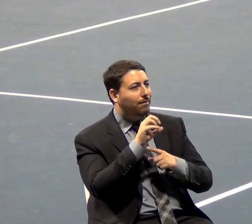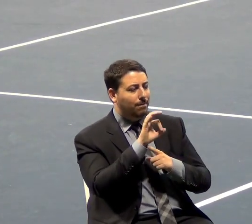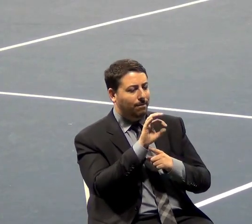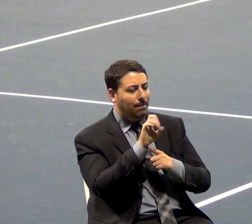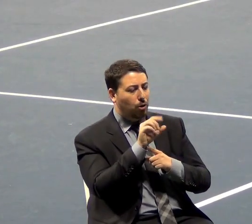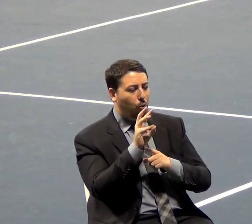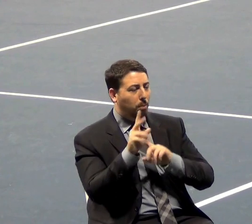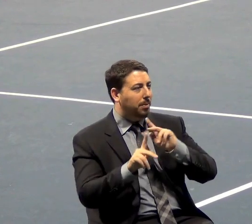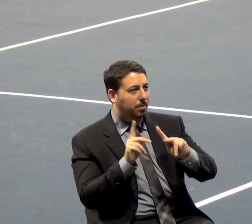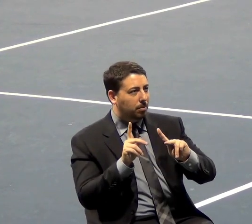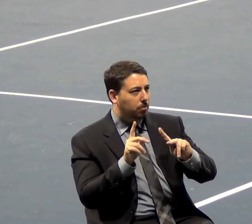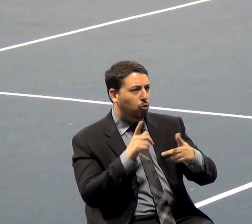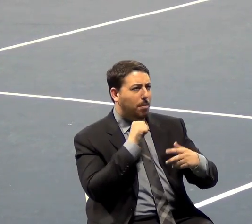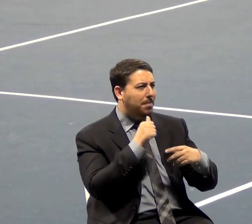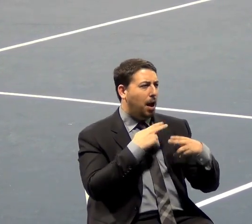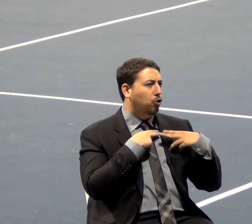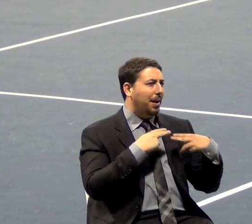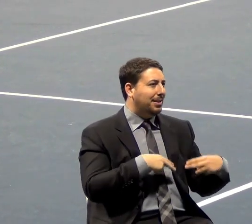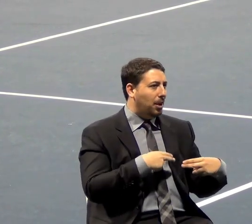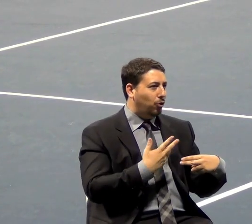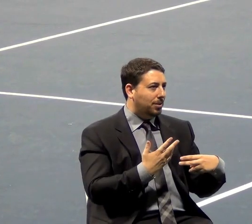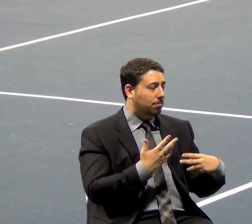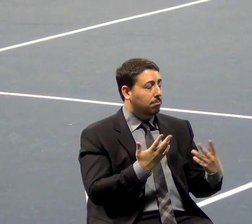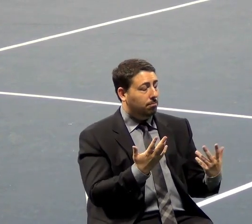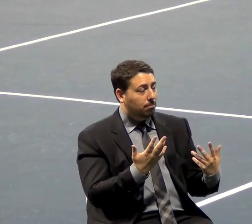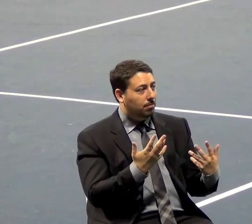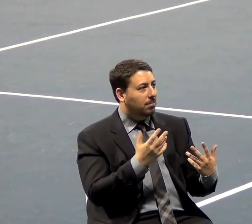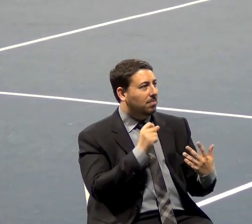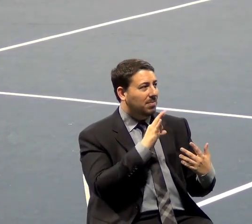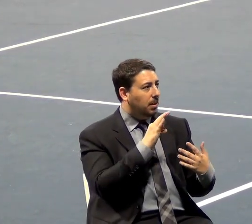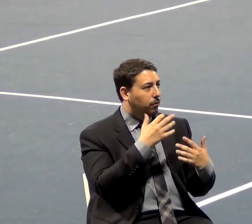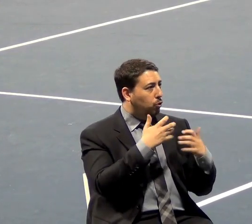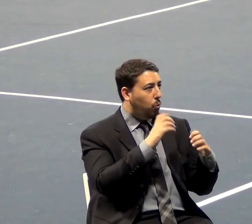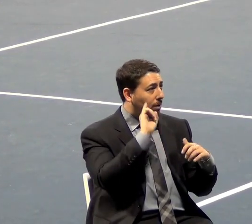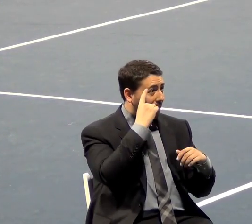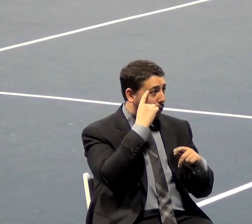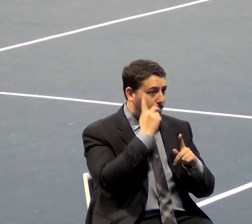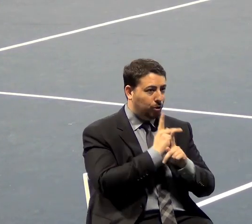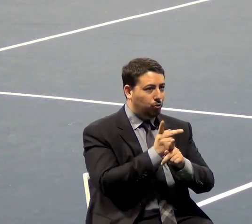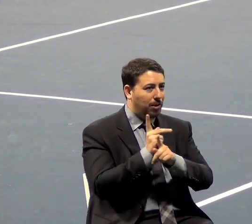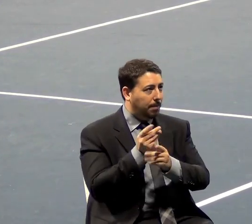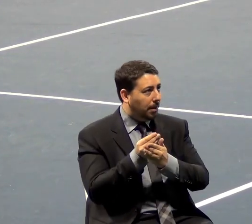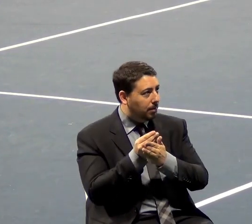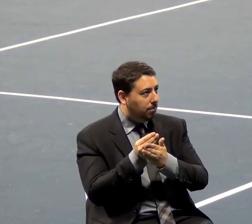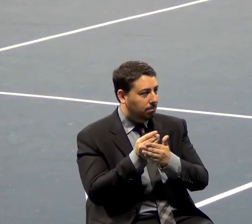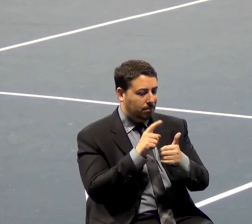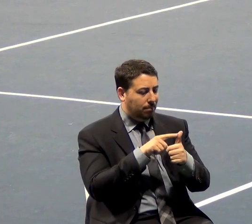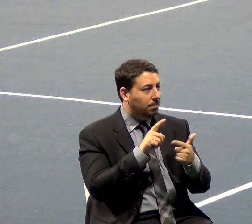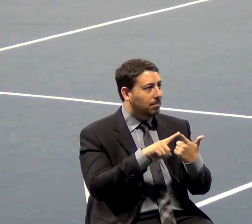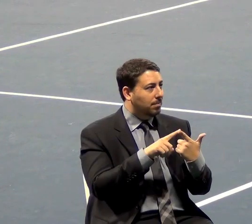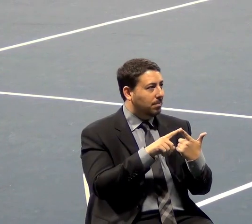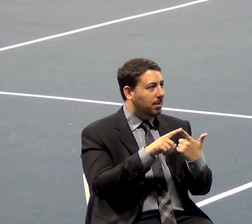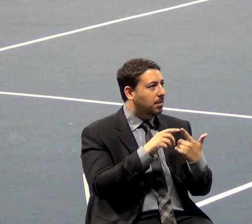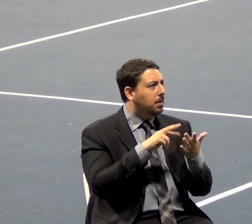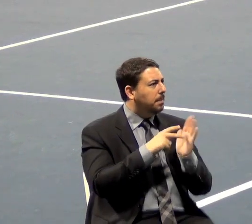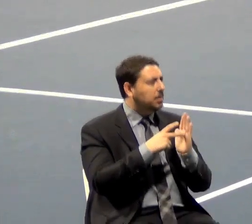Say, oh well, if you won't have the government being the lender of last resort and nobody's going to take care of the people,